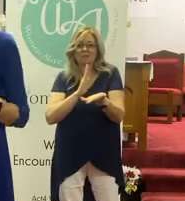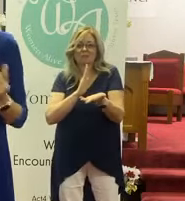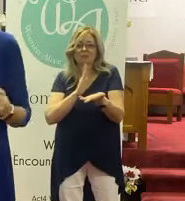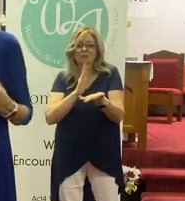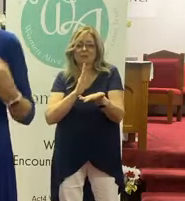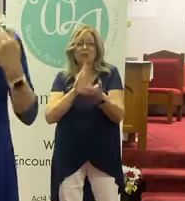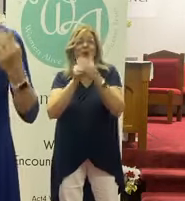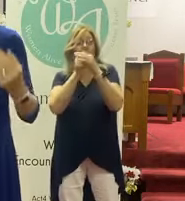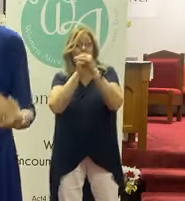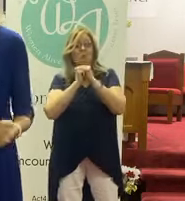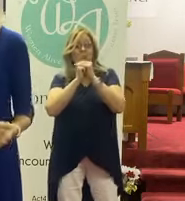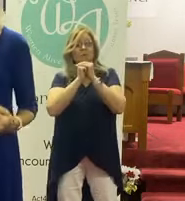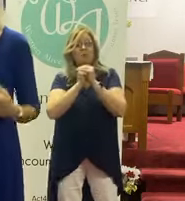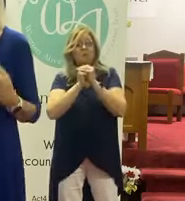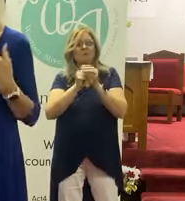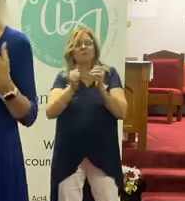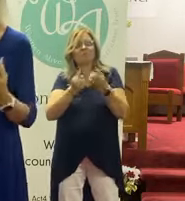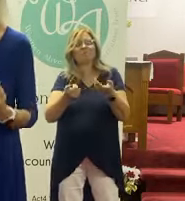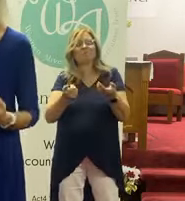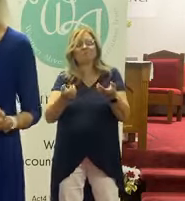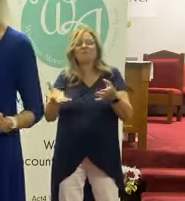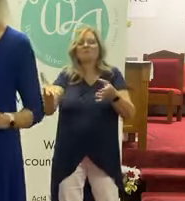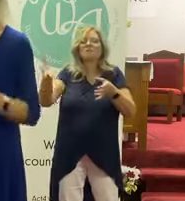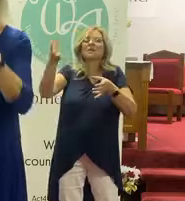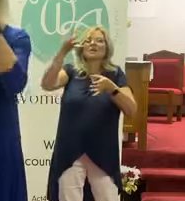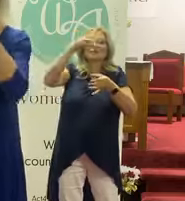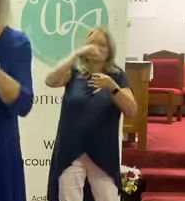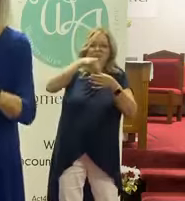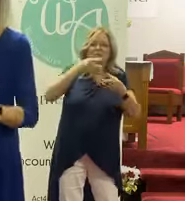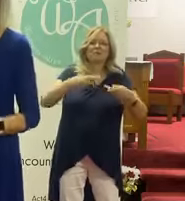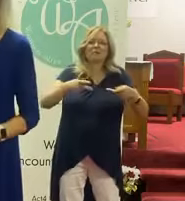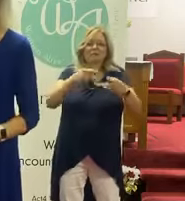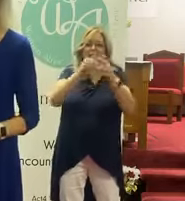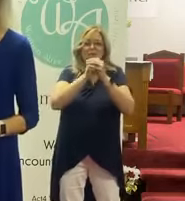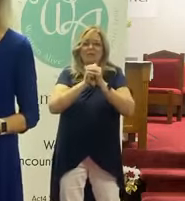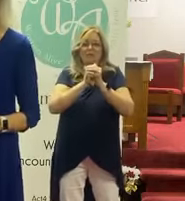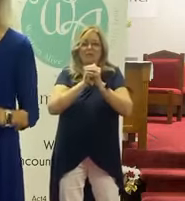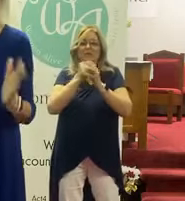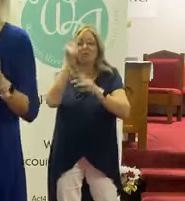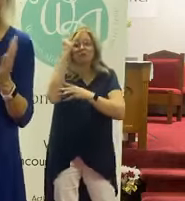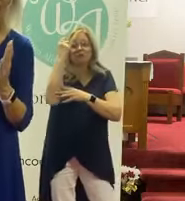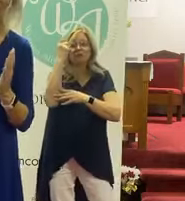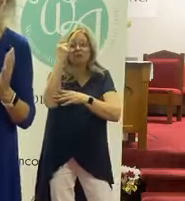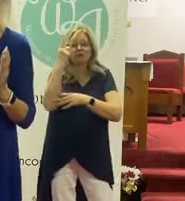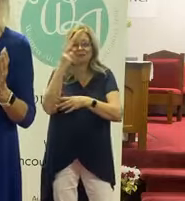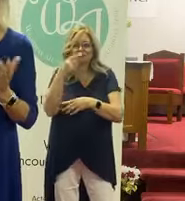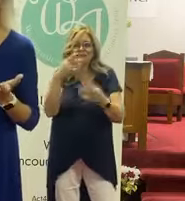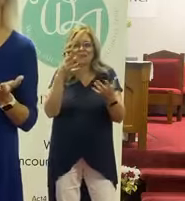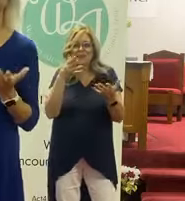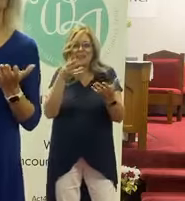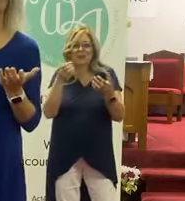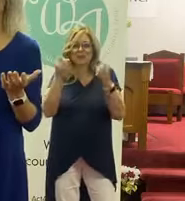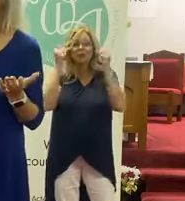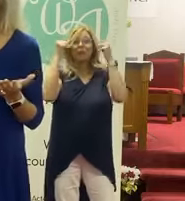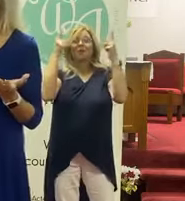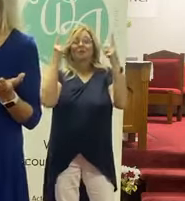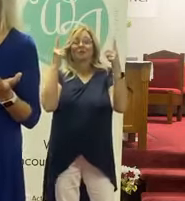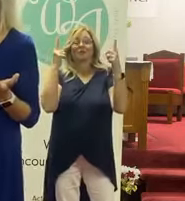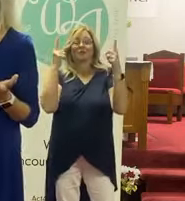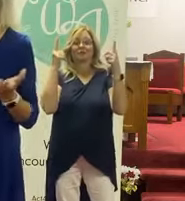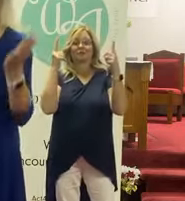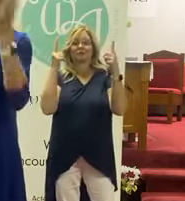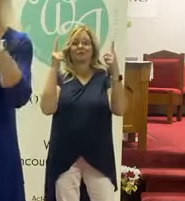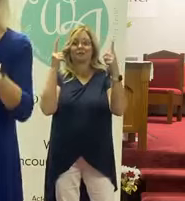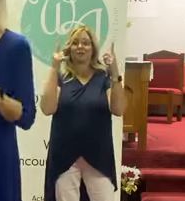And this worship takes us back into that place where we get realigned with him. He jerks the slack out of us if I can say it that way.